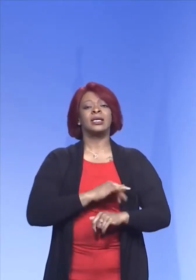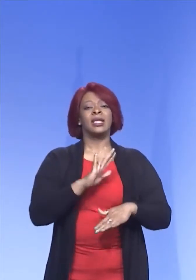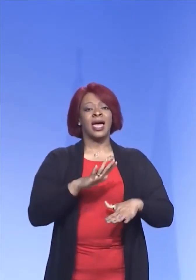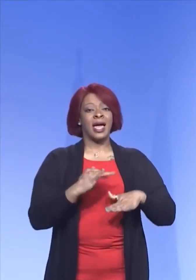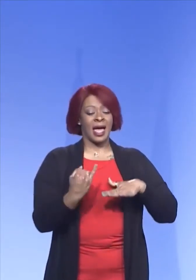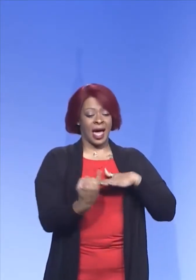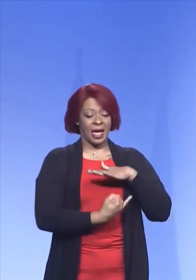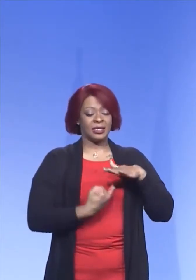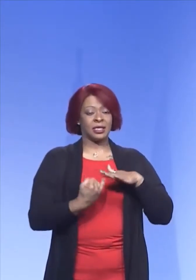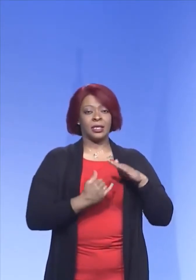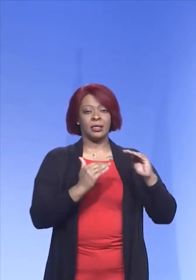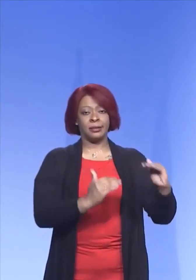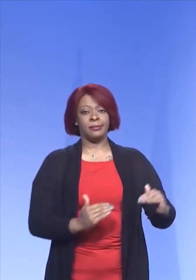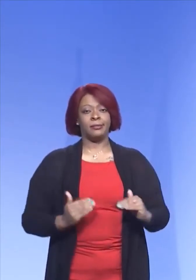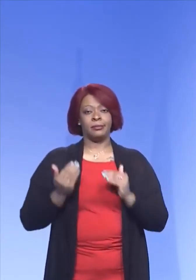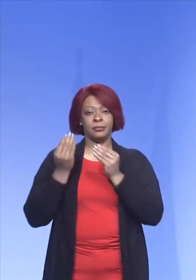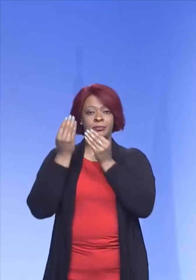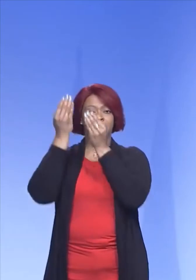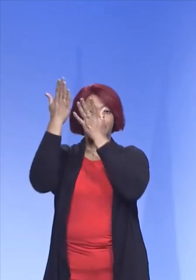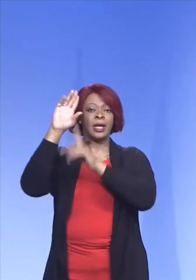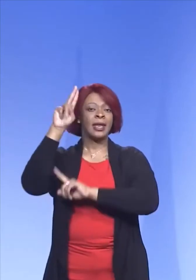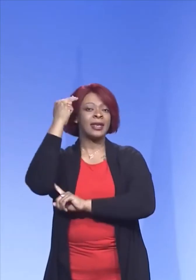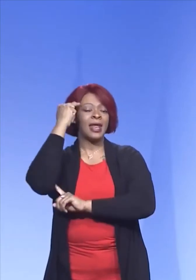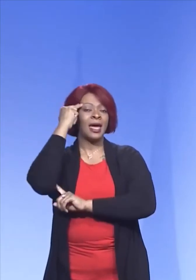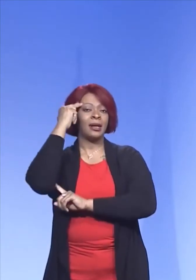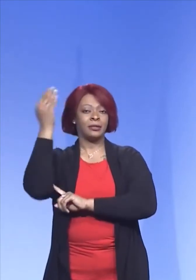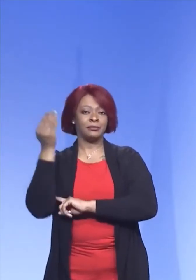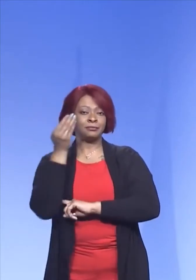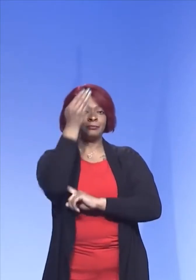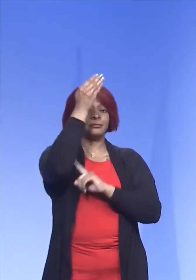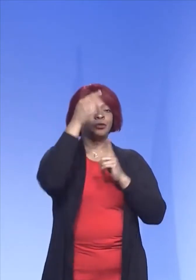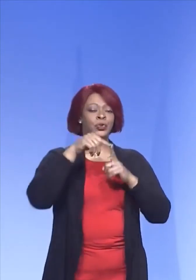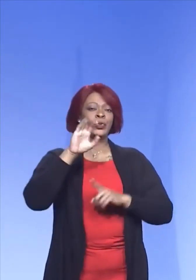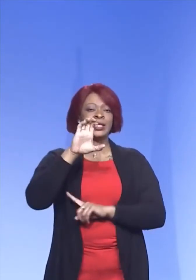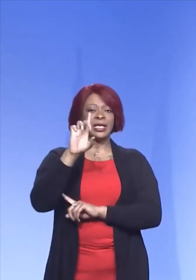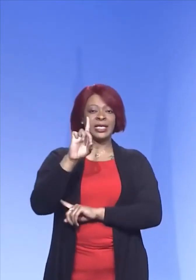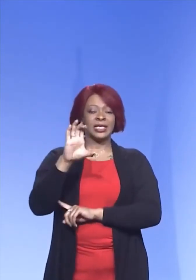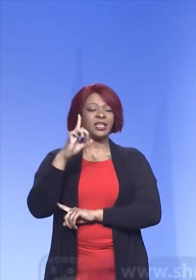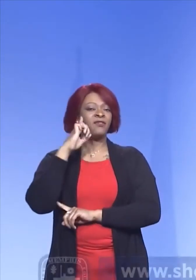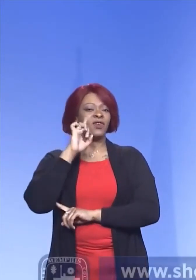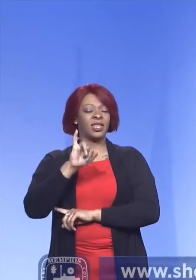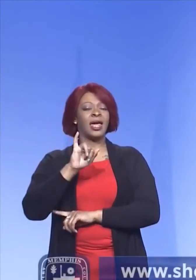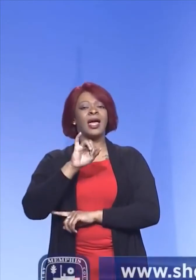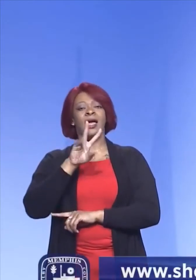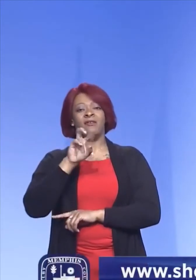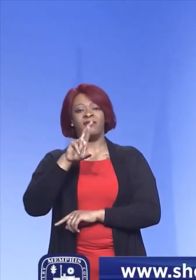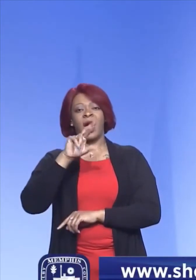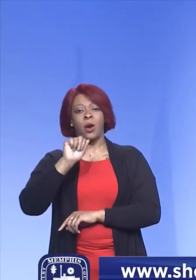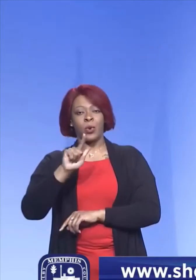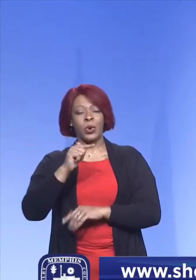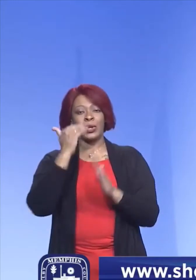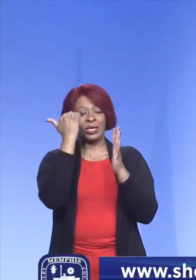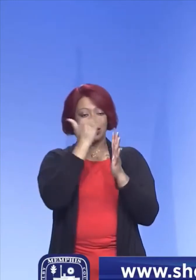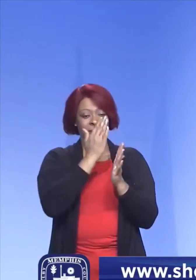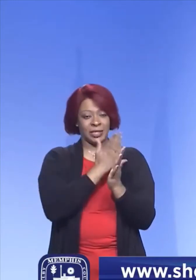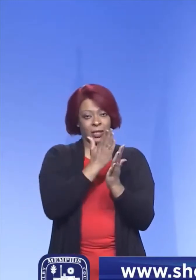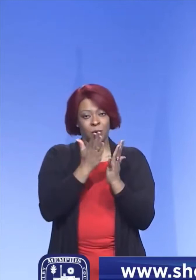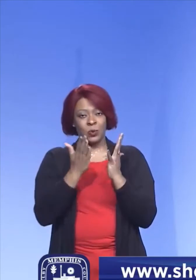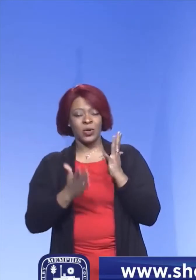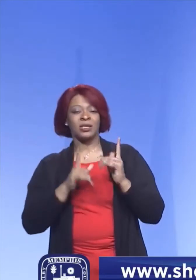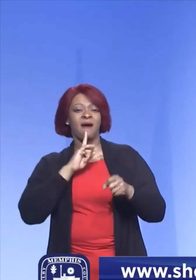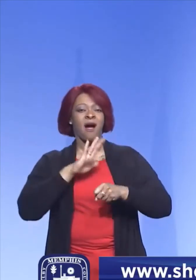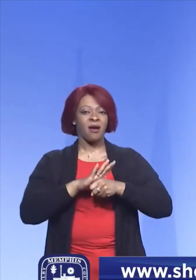up to Nashville and possibly on to CDC for the viral sequence confirmation from